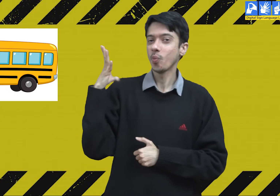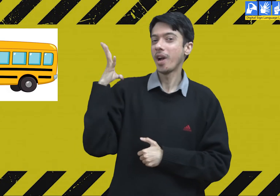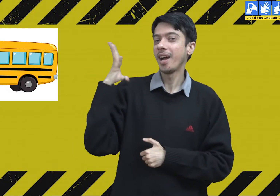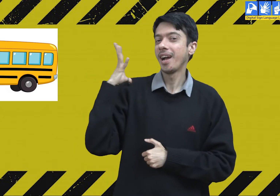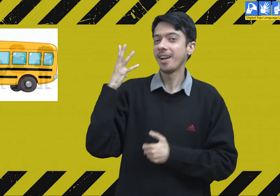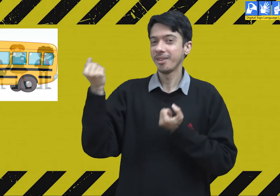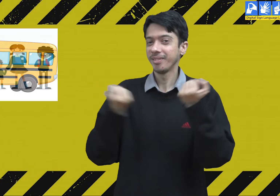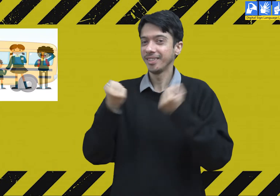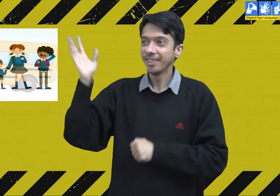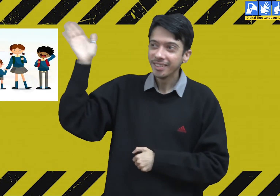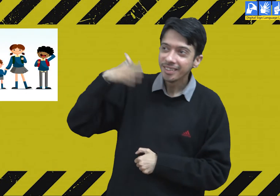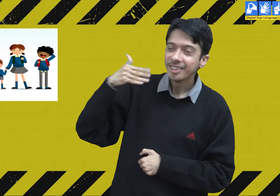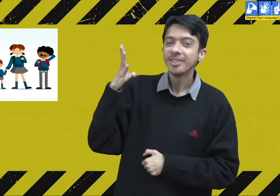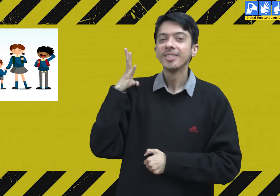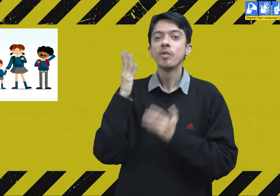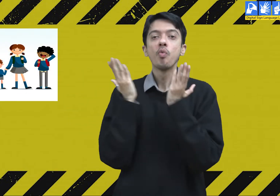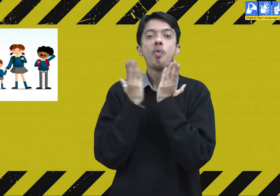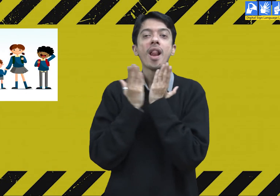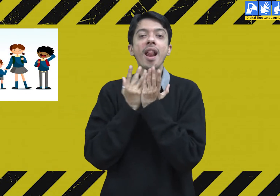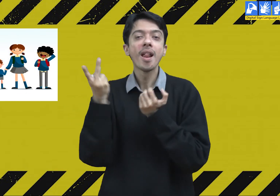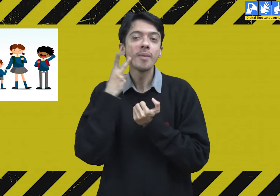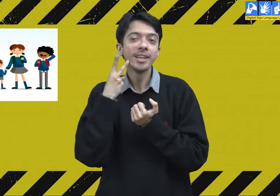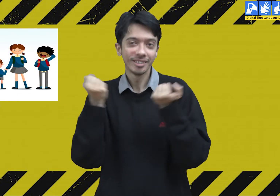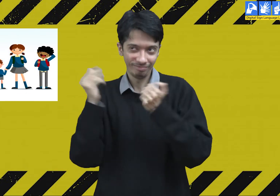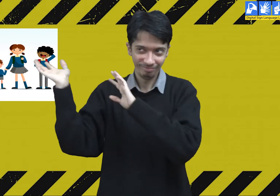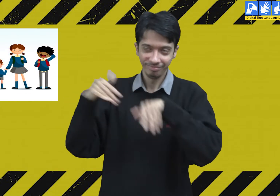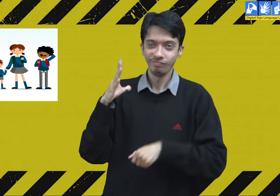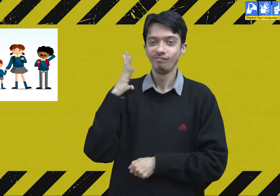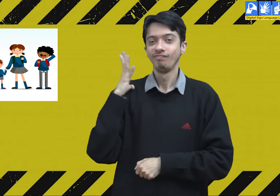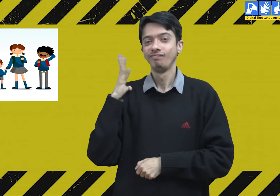You all wait for the school bus to take you to the school.